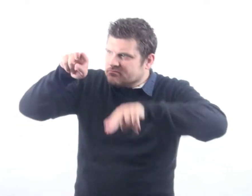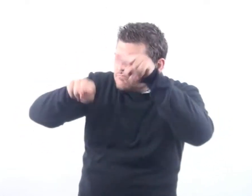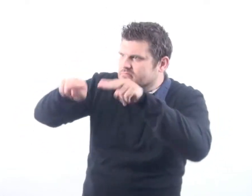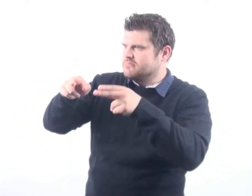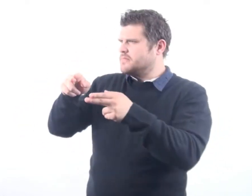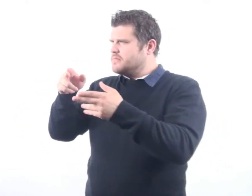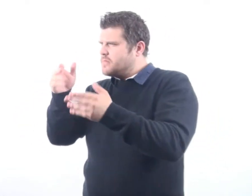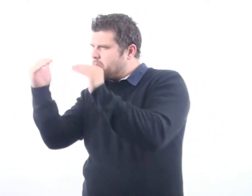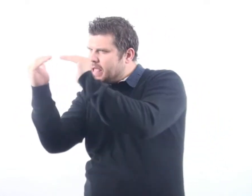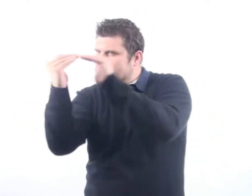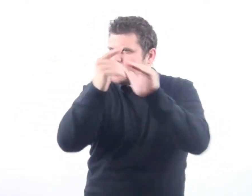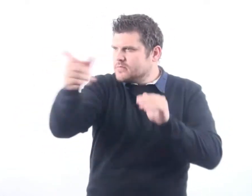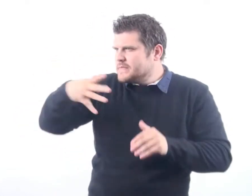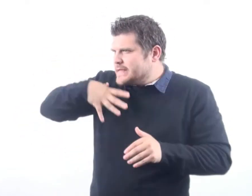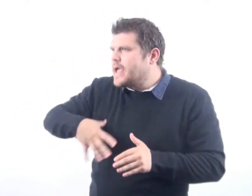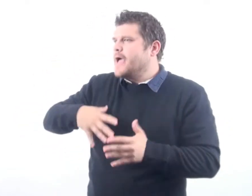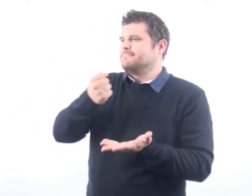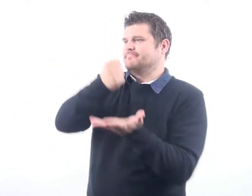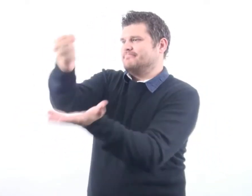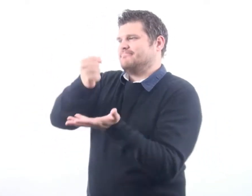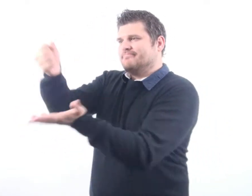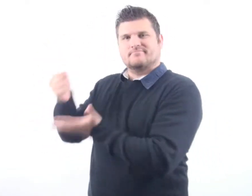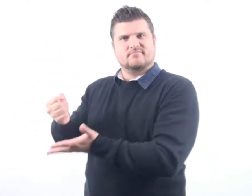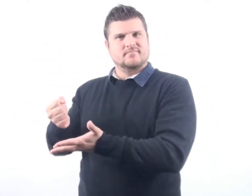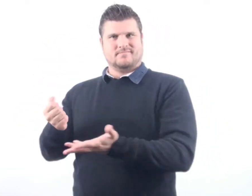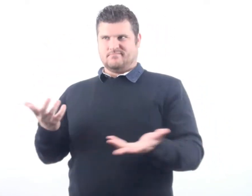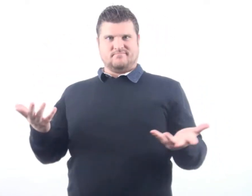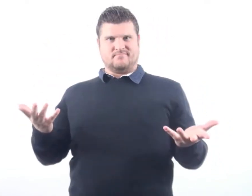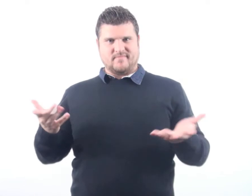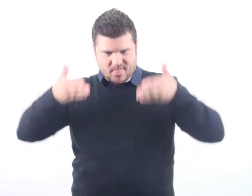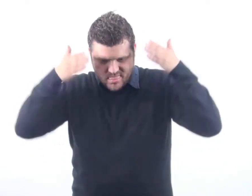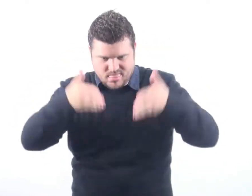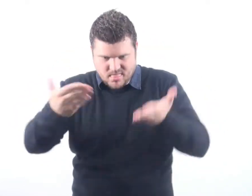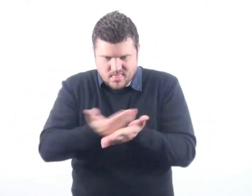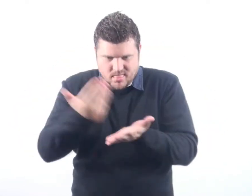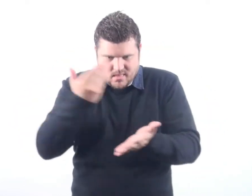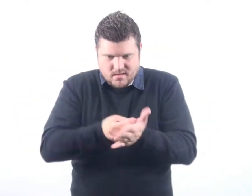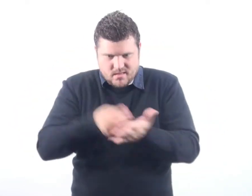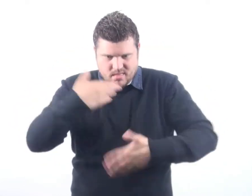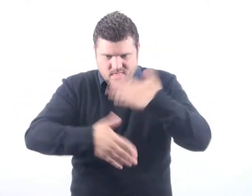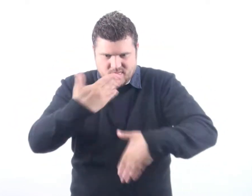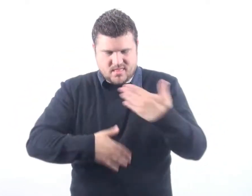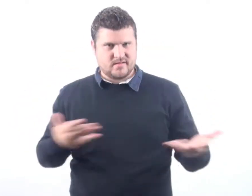interested in assessing deaf people's individual needs, offering them budgets that match these needs. They only want to save cash.